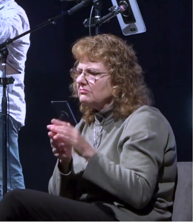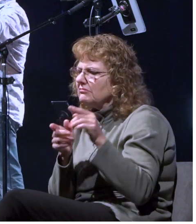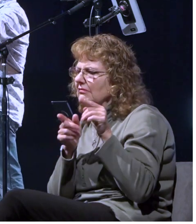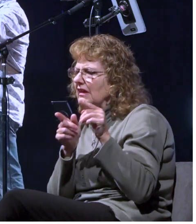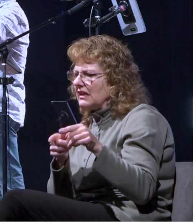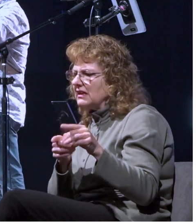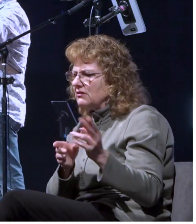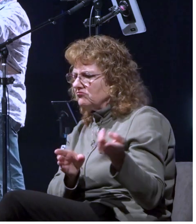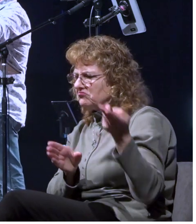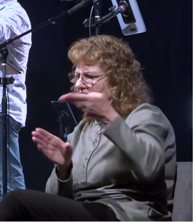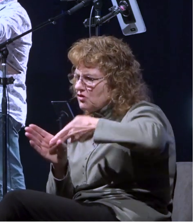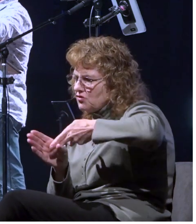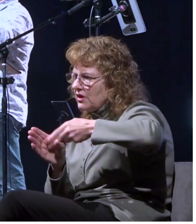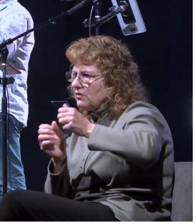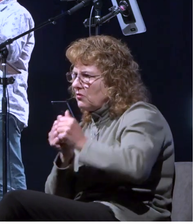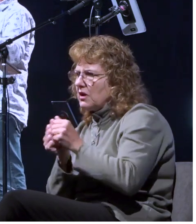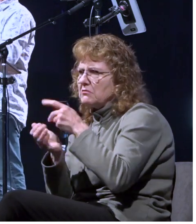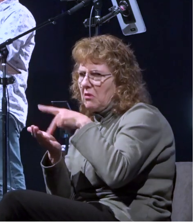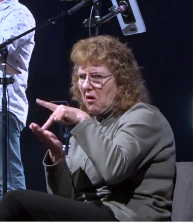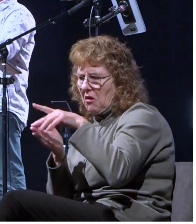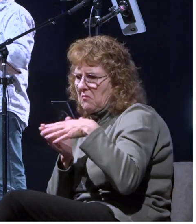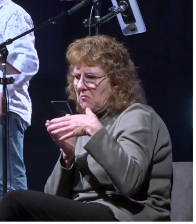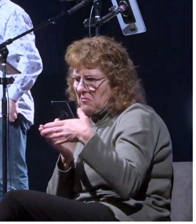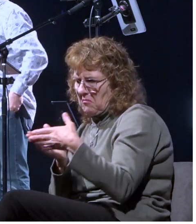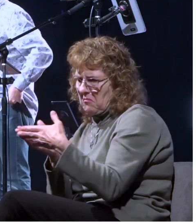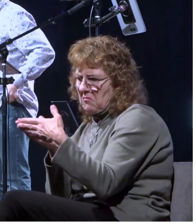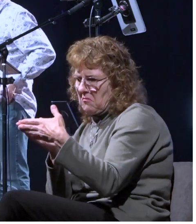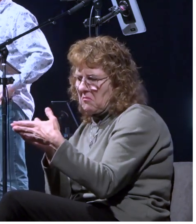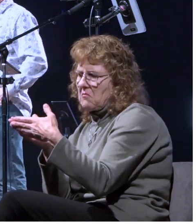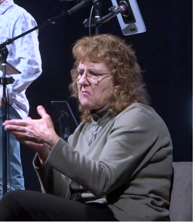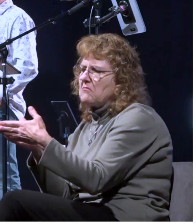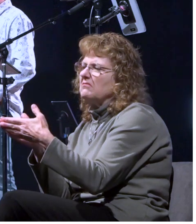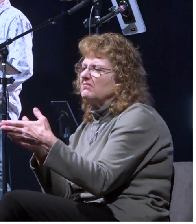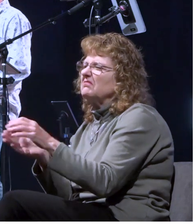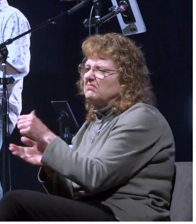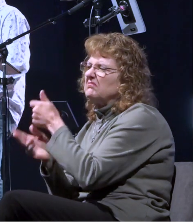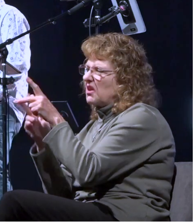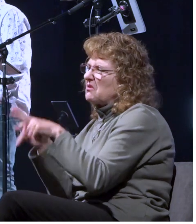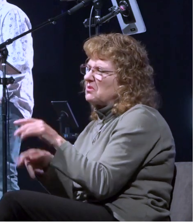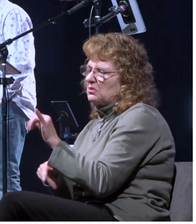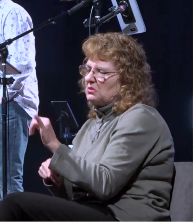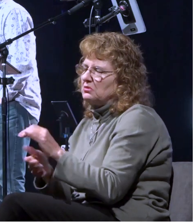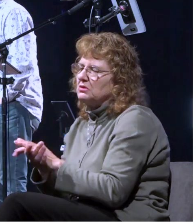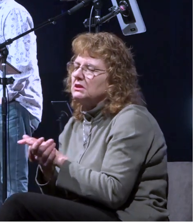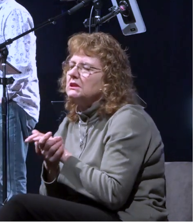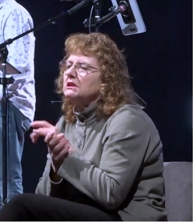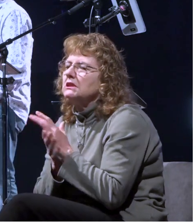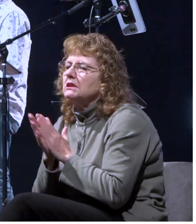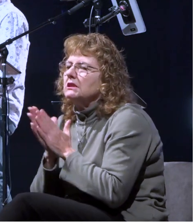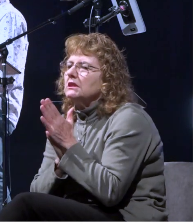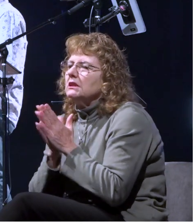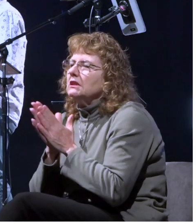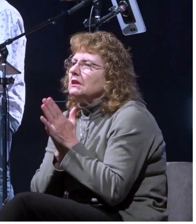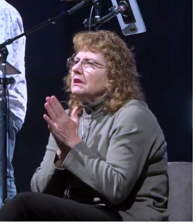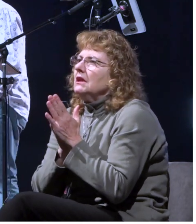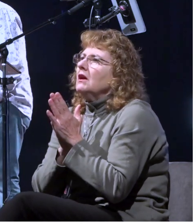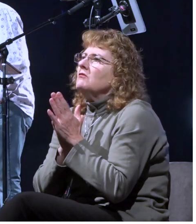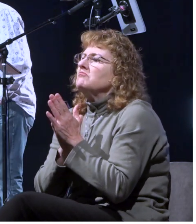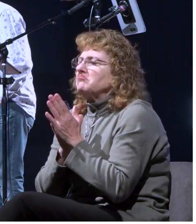joined the apostle paul along with uh someone else who will read about in just a second um and so we it was